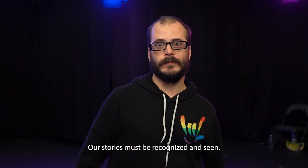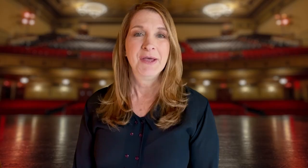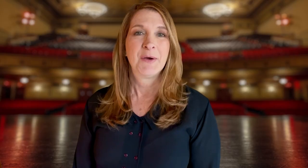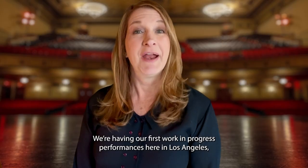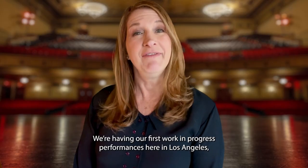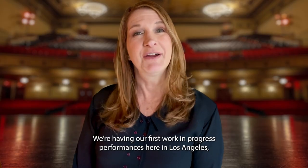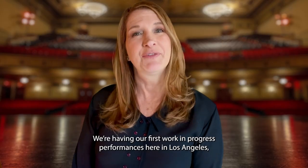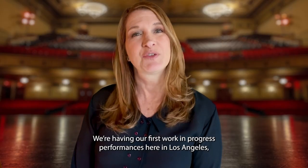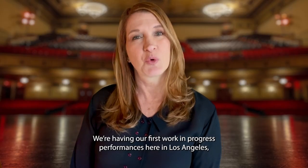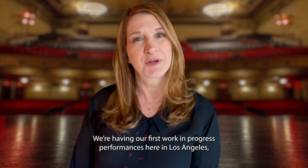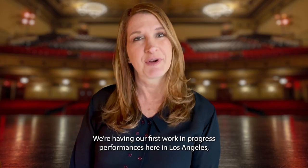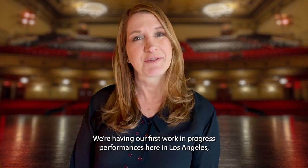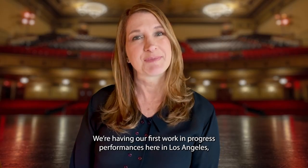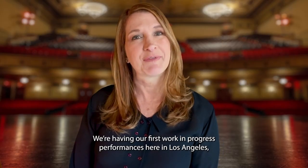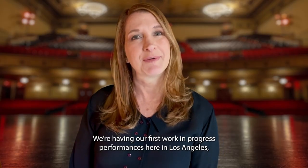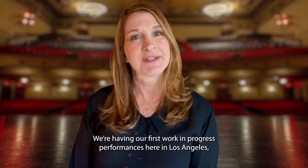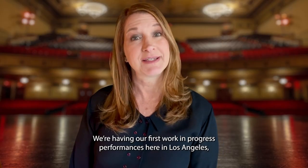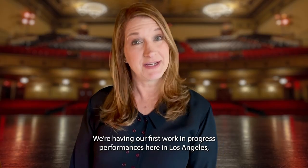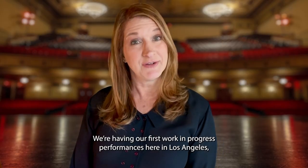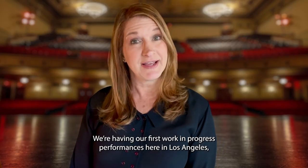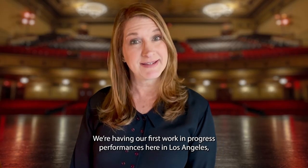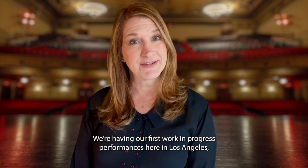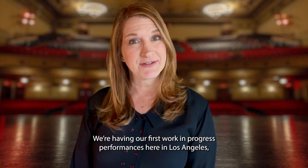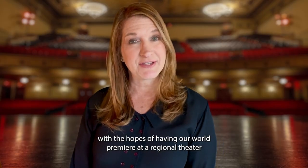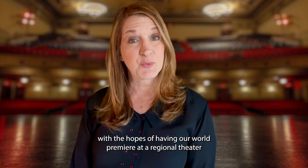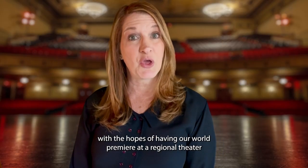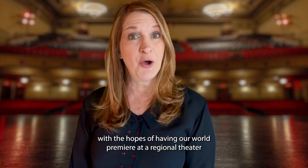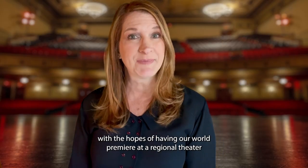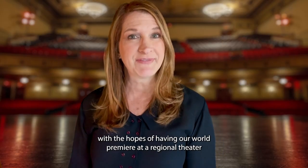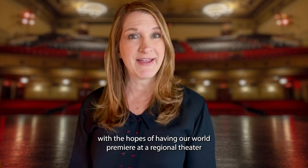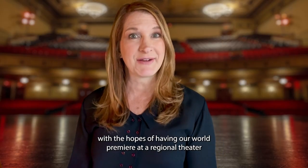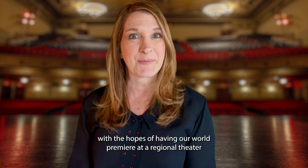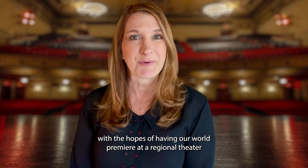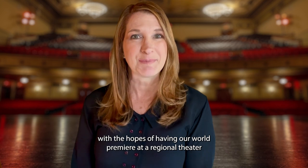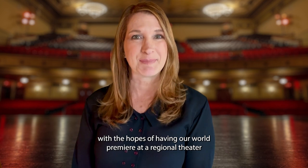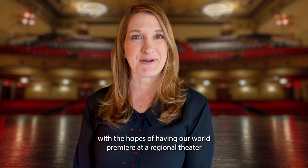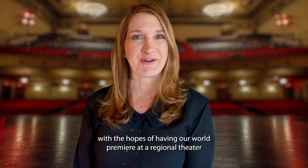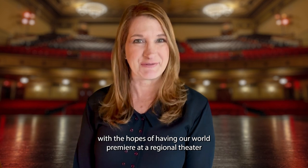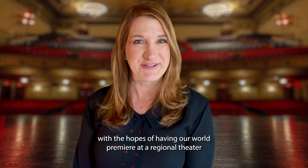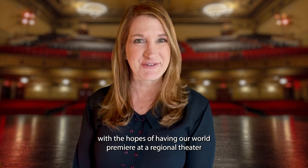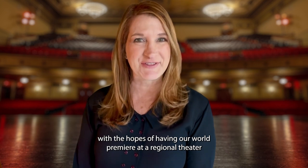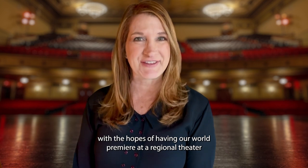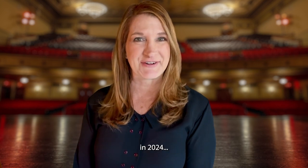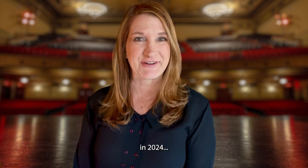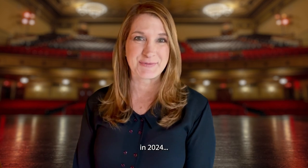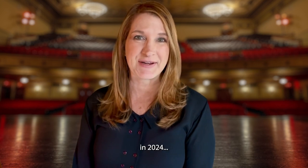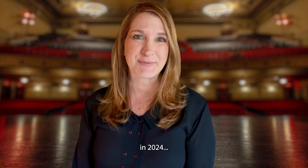We're having our first work-in-progress performances here in Los Angeles with the hopes of having our world premiere at a world premiere theatre in 2024